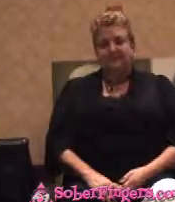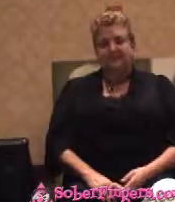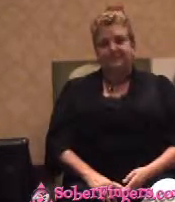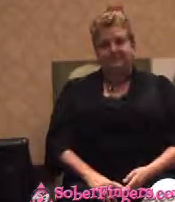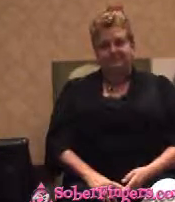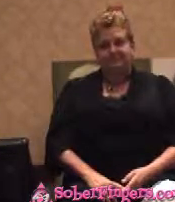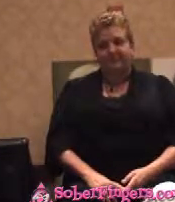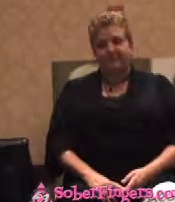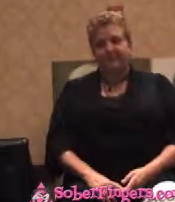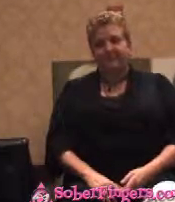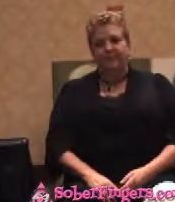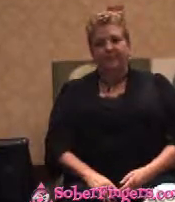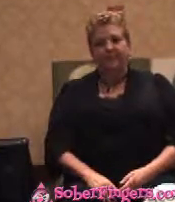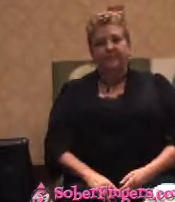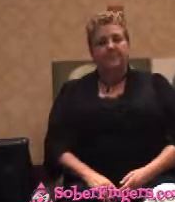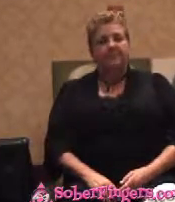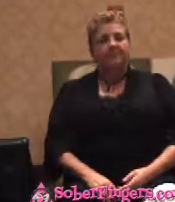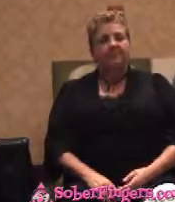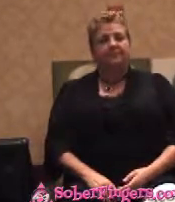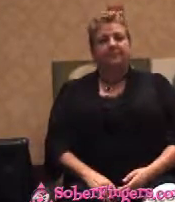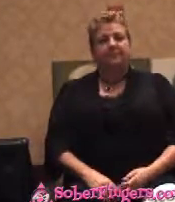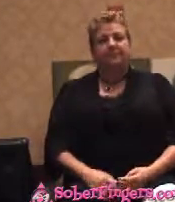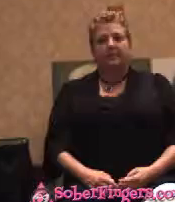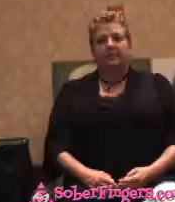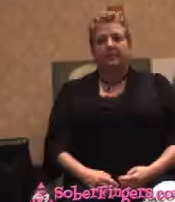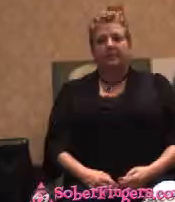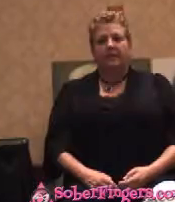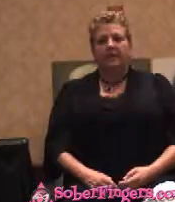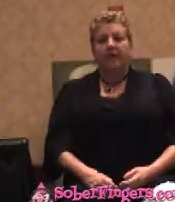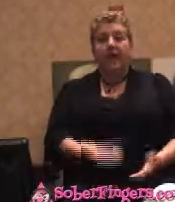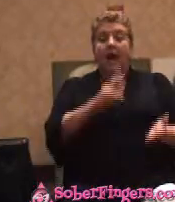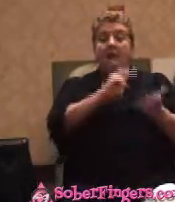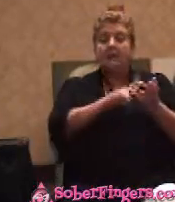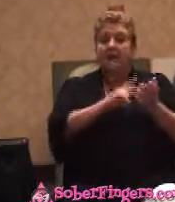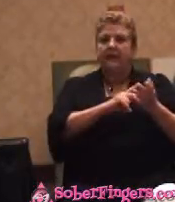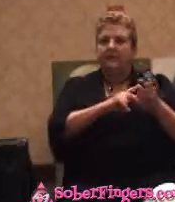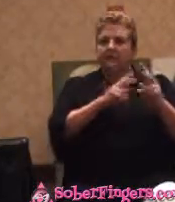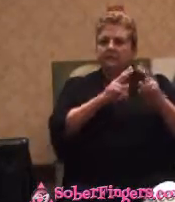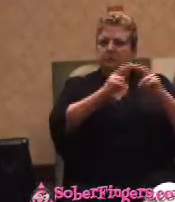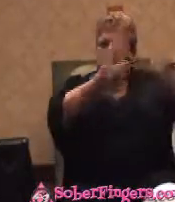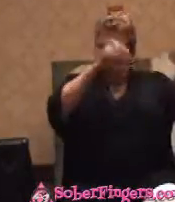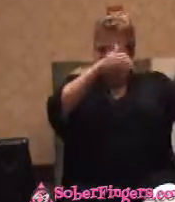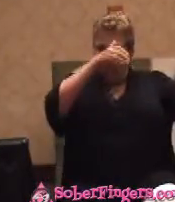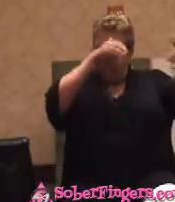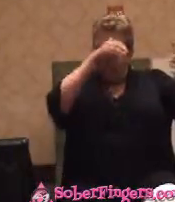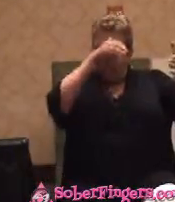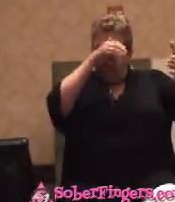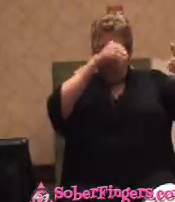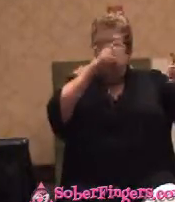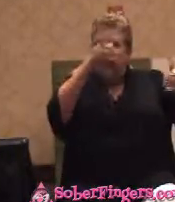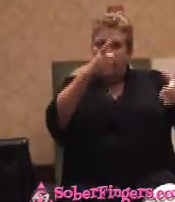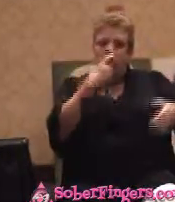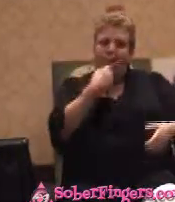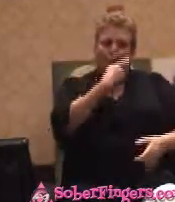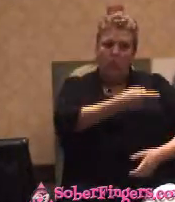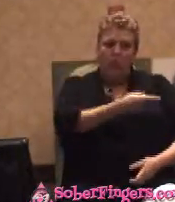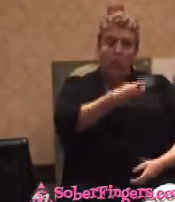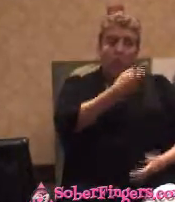And he was obviously a voice of an knowledgeable man because he told her, what you need to do, Billy,